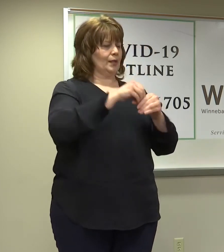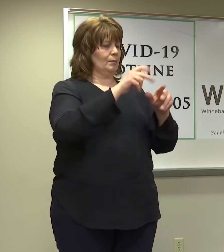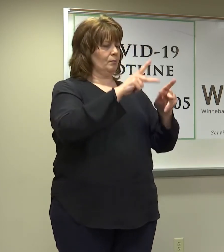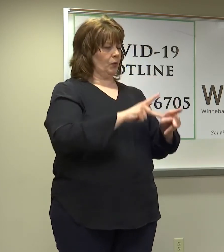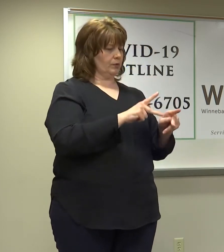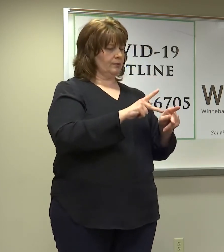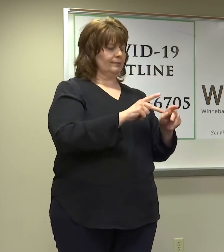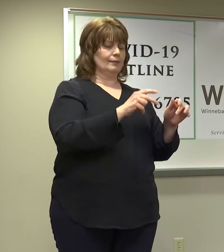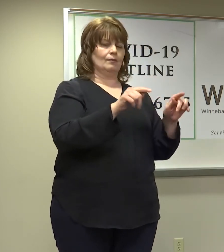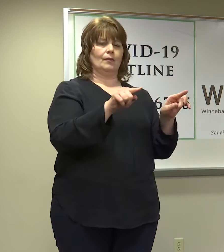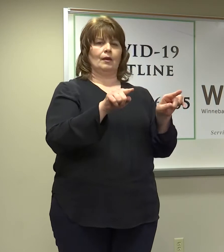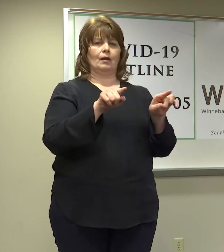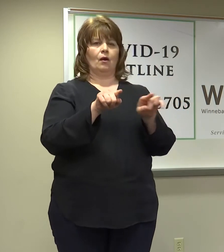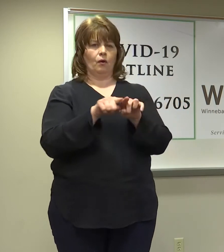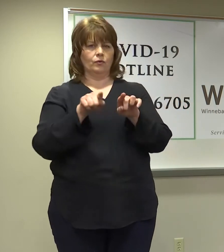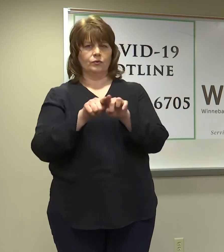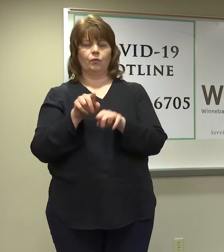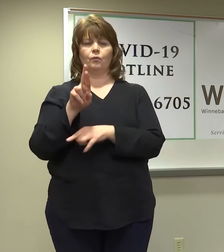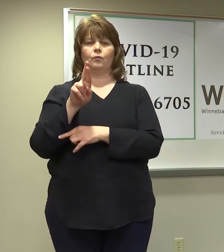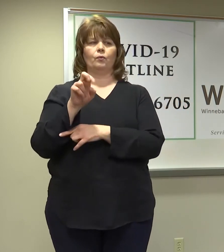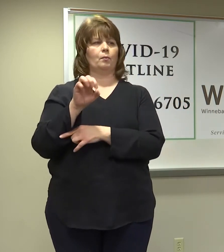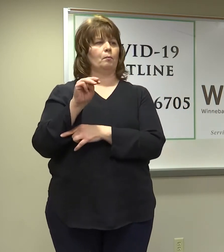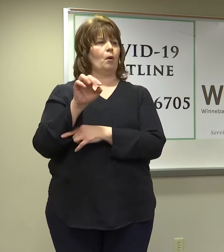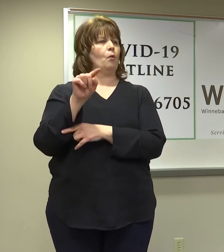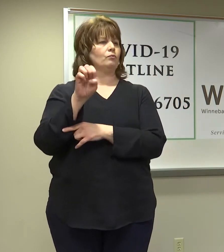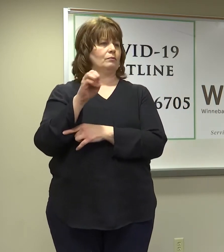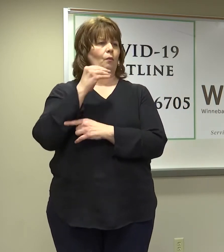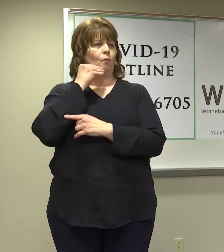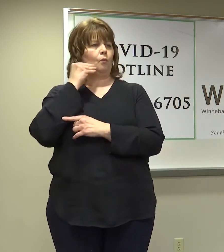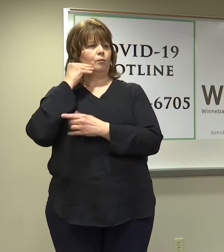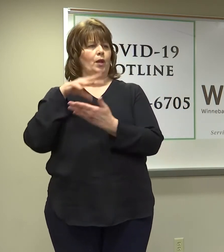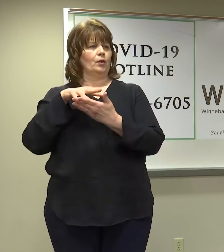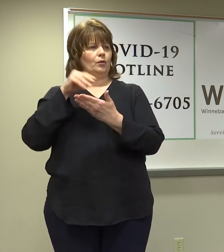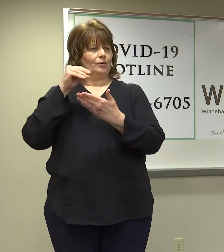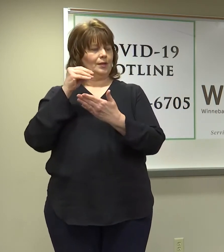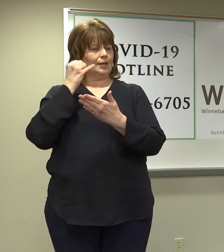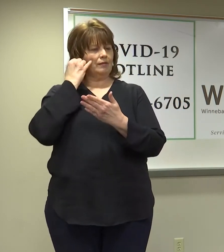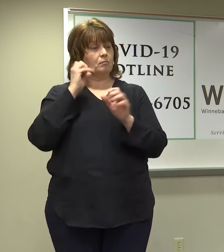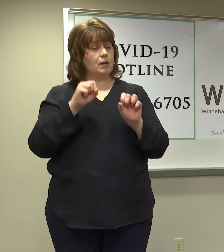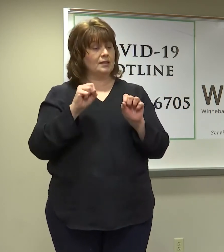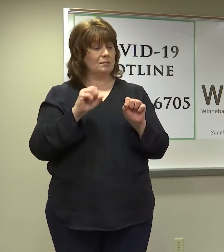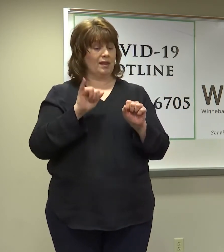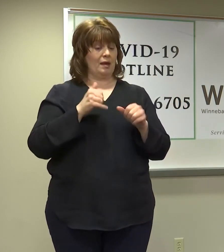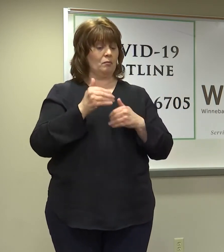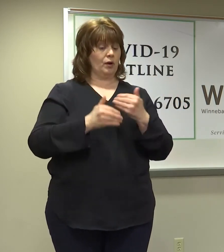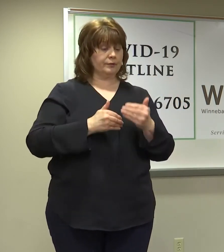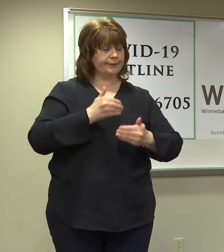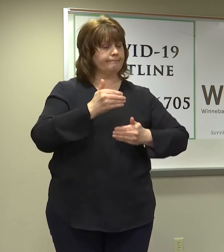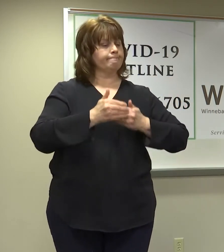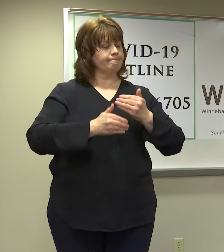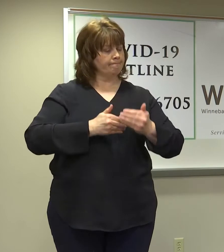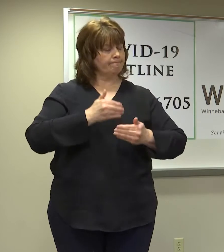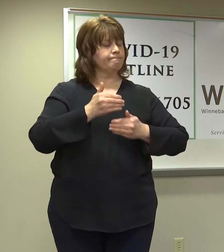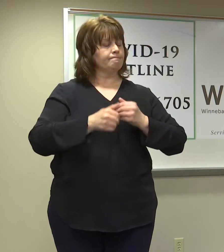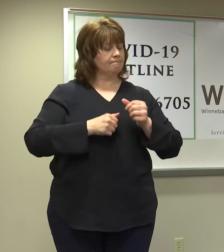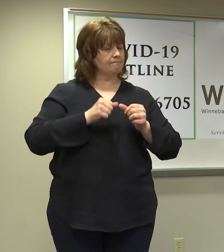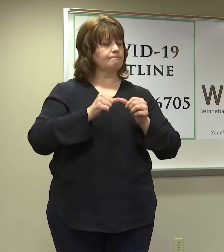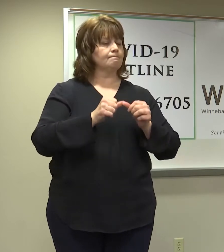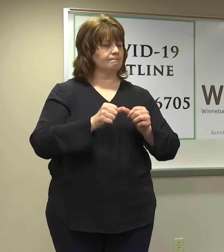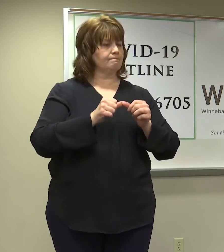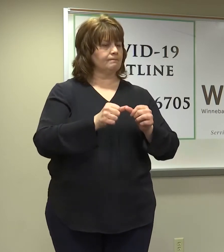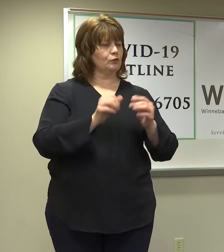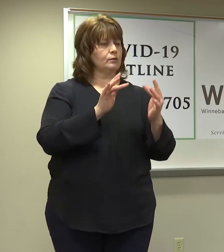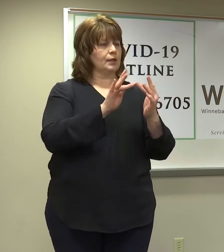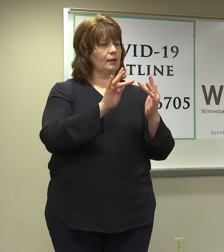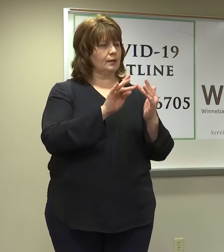remote where possible. And again, we will be working through that process to continue with our contact